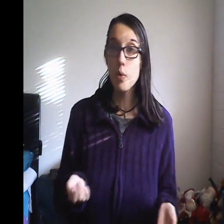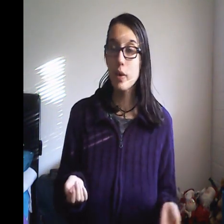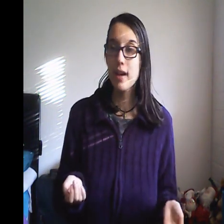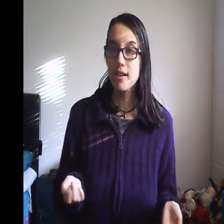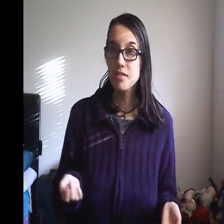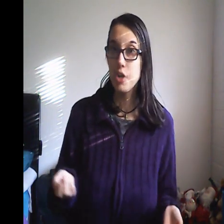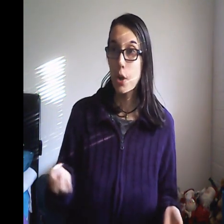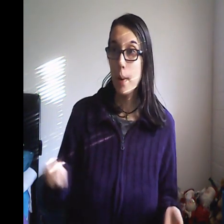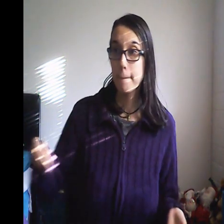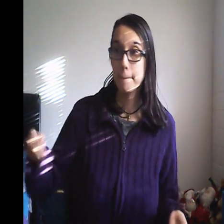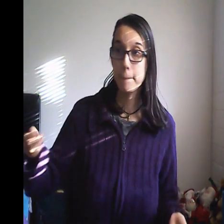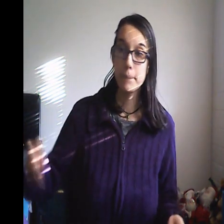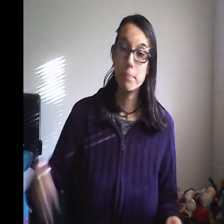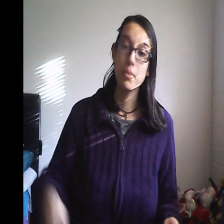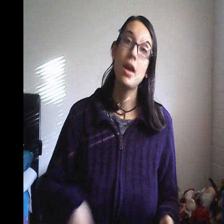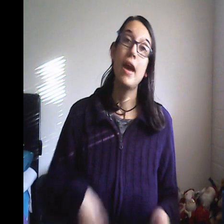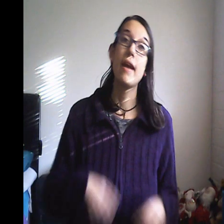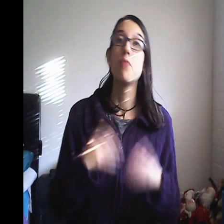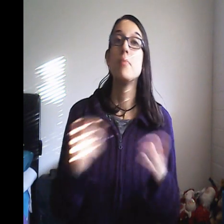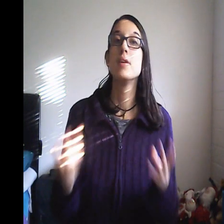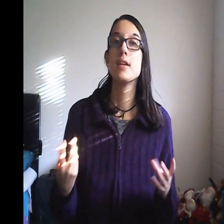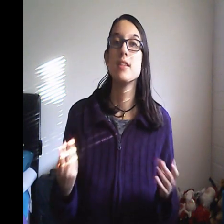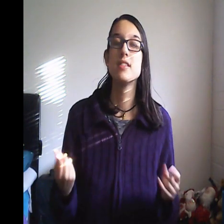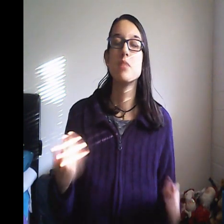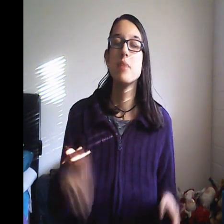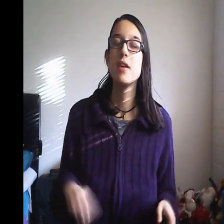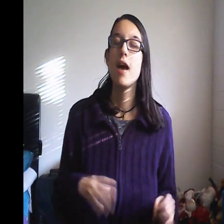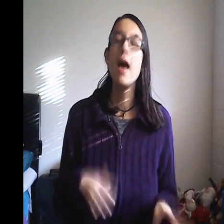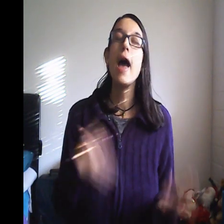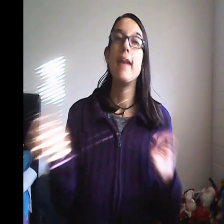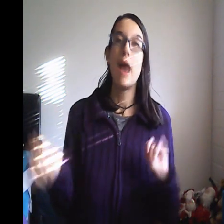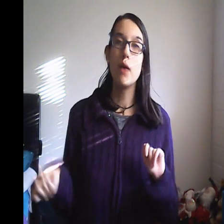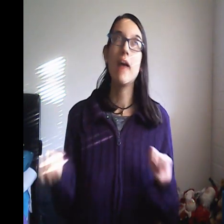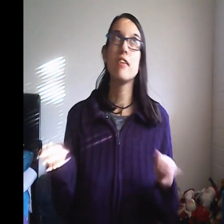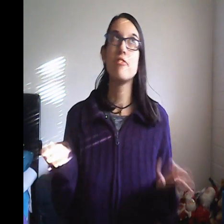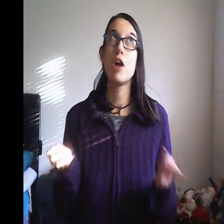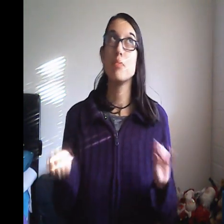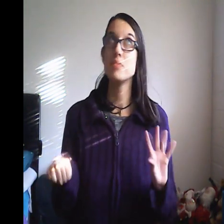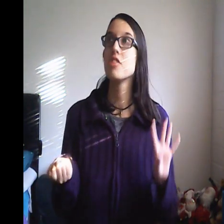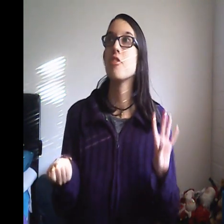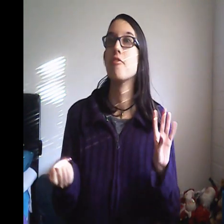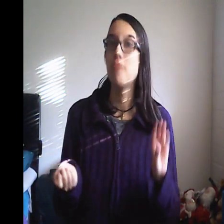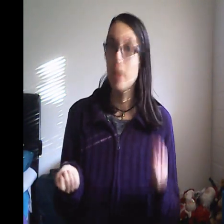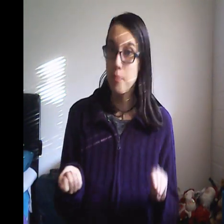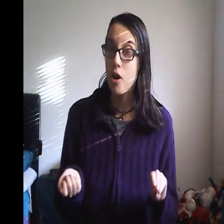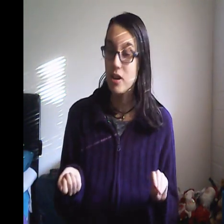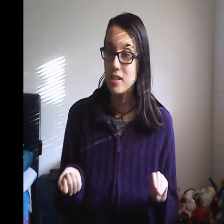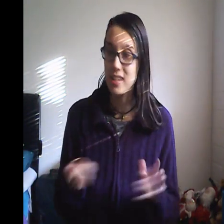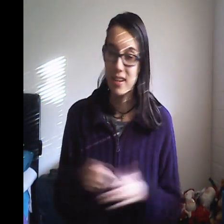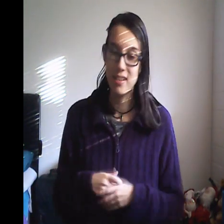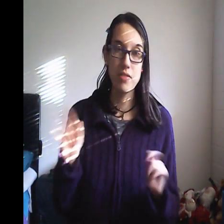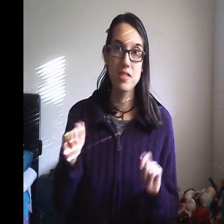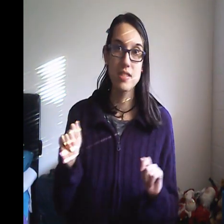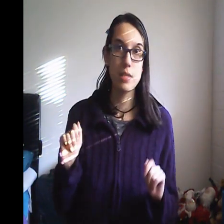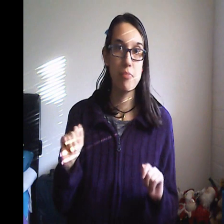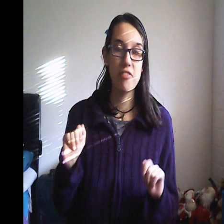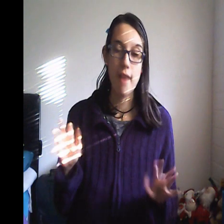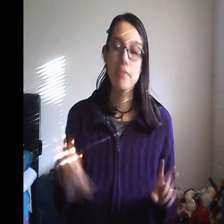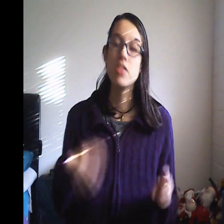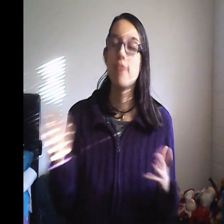organizer and how big it needs to be, now kind of comes the fun part. And I believe this is step five.